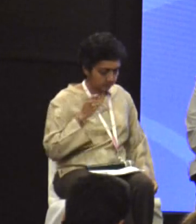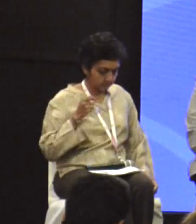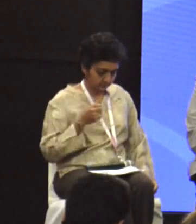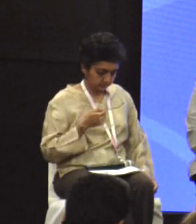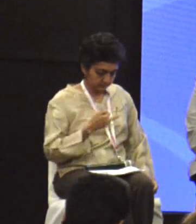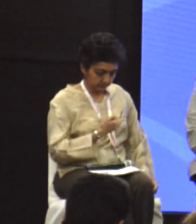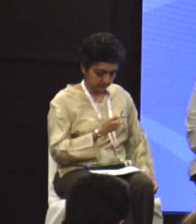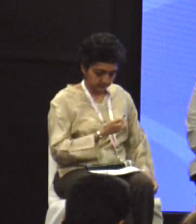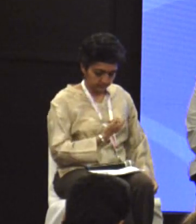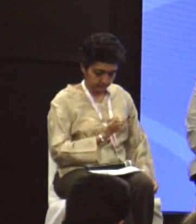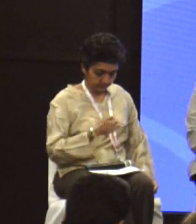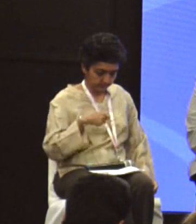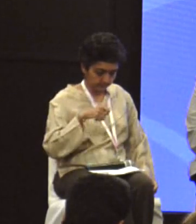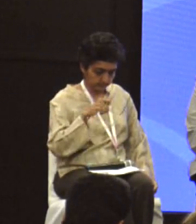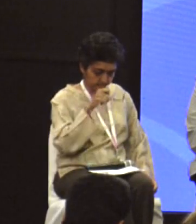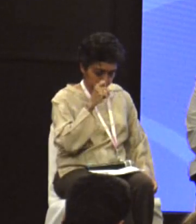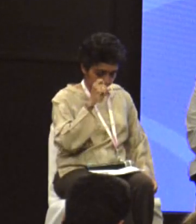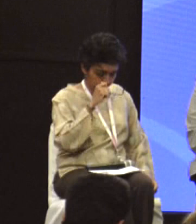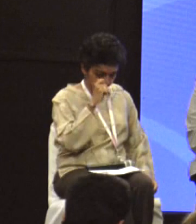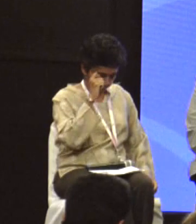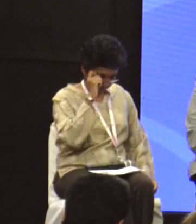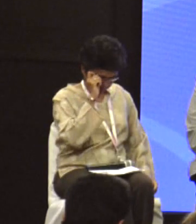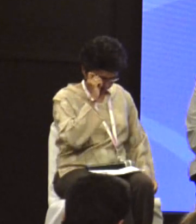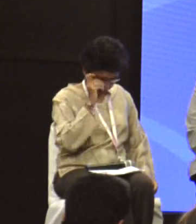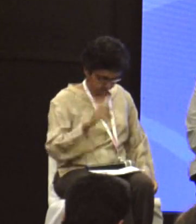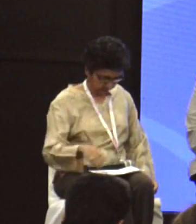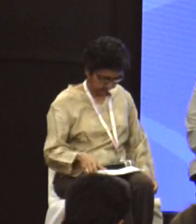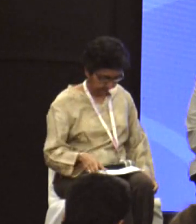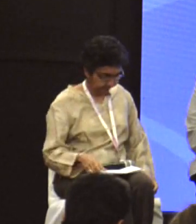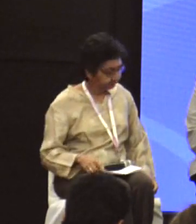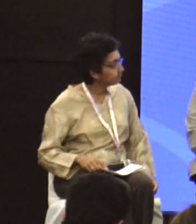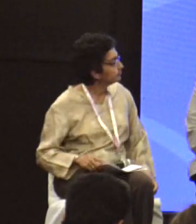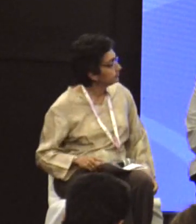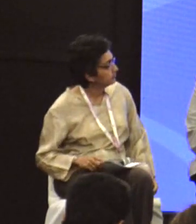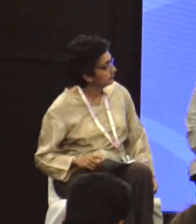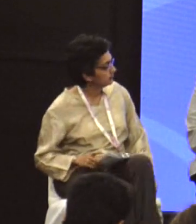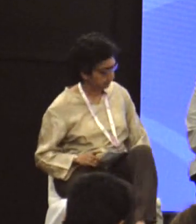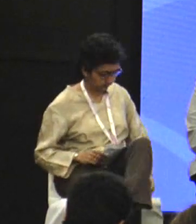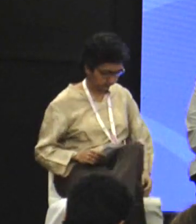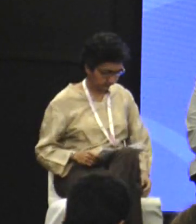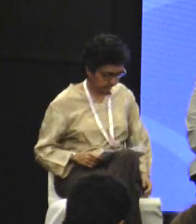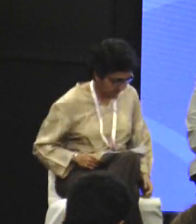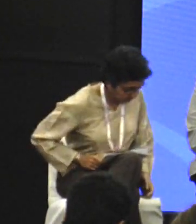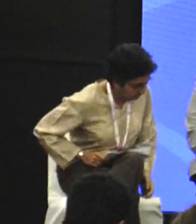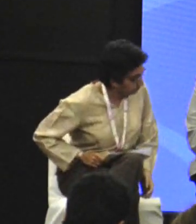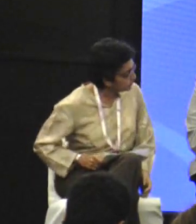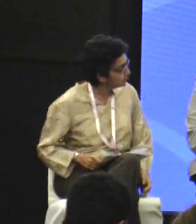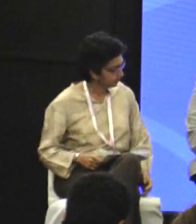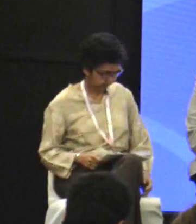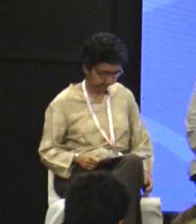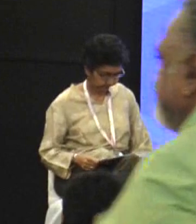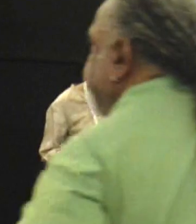inclusion as a business imperative, not something that we do as a CSR or not something that we do because it's a good thing to do.